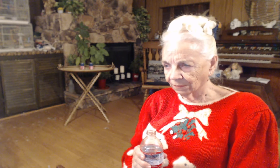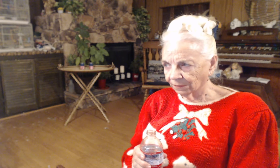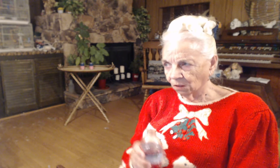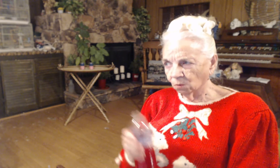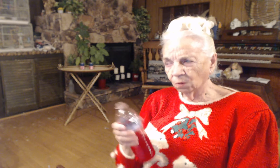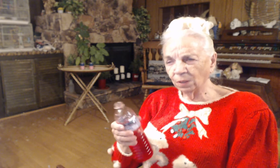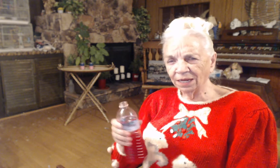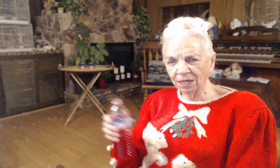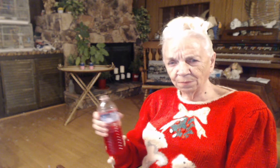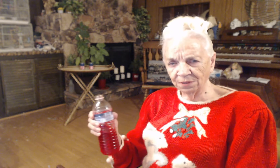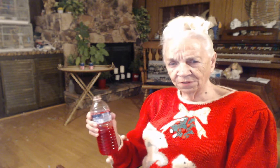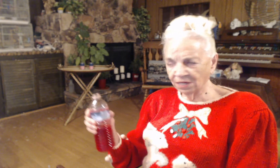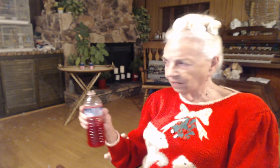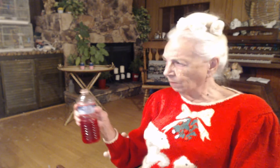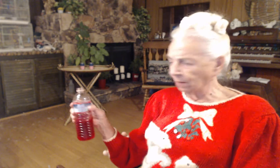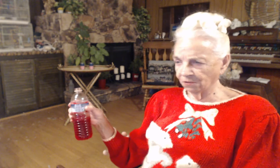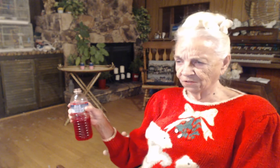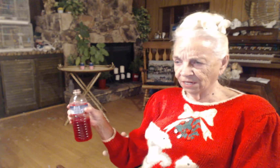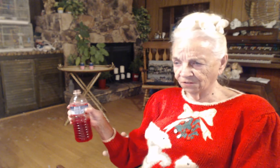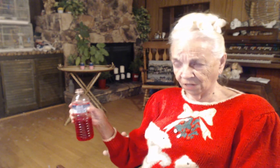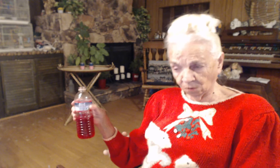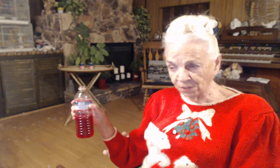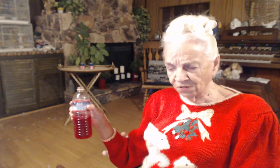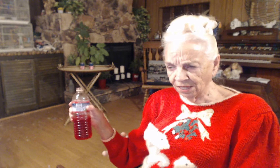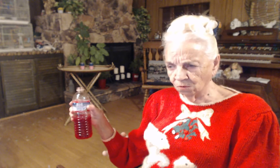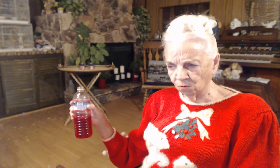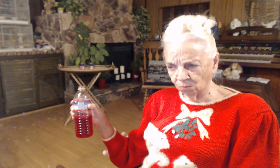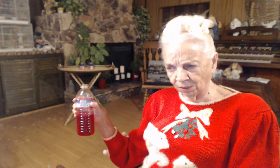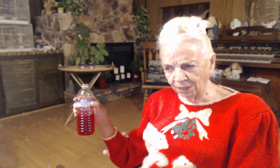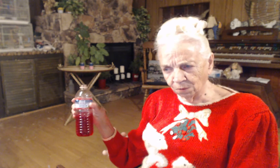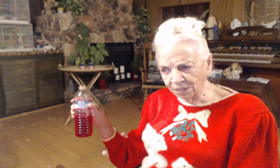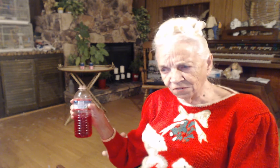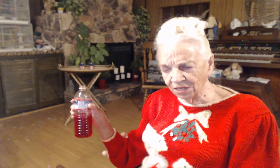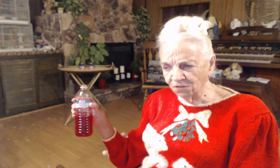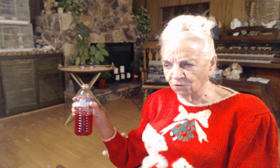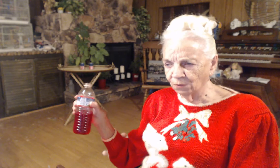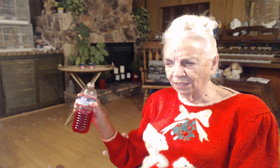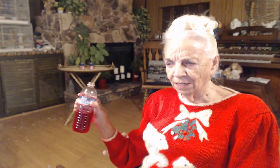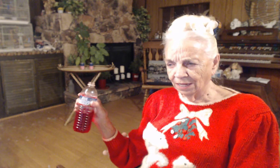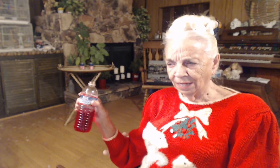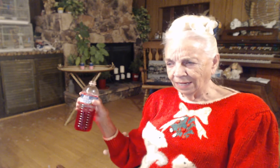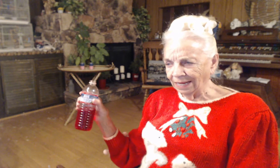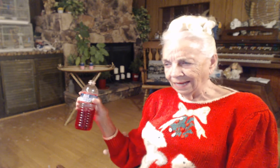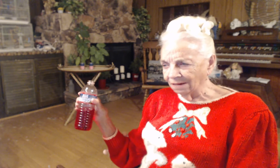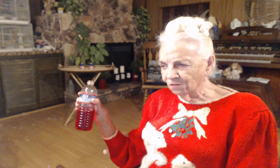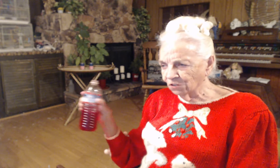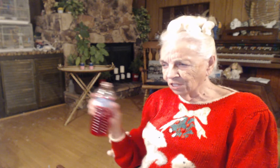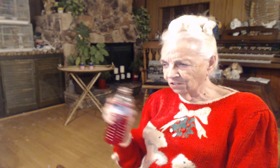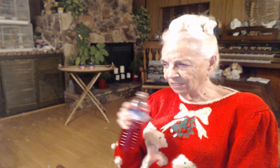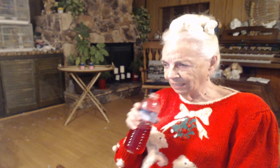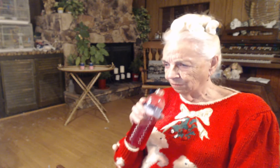When we get up and say the Bible says, are we saying really what it says or have we changed it a little bit?